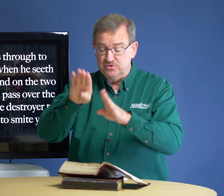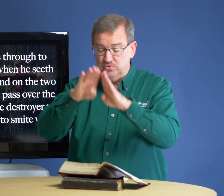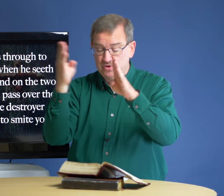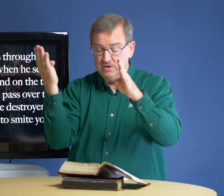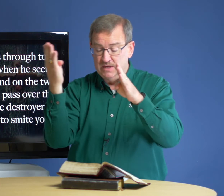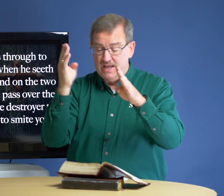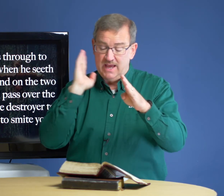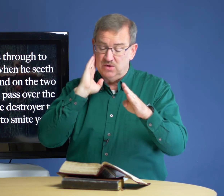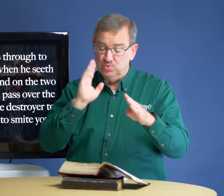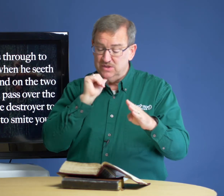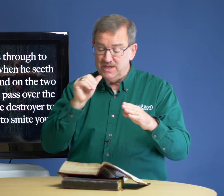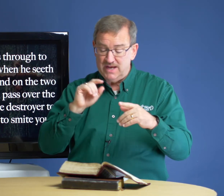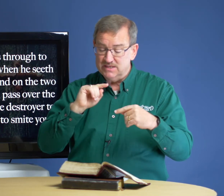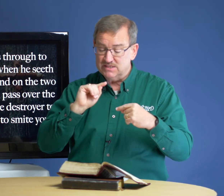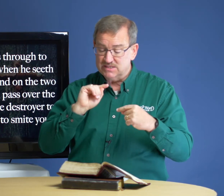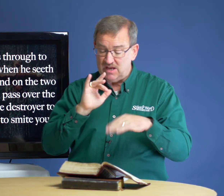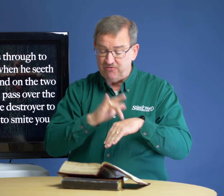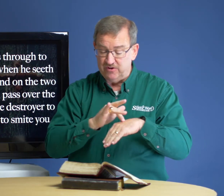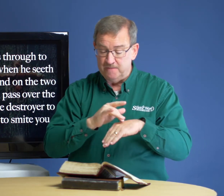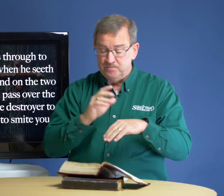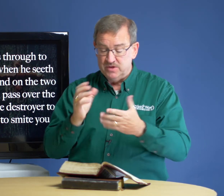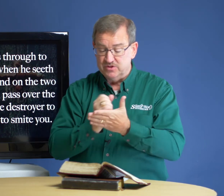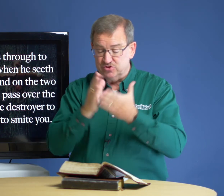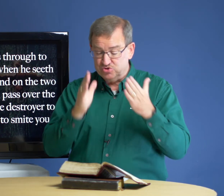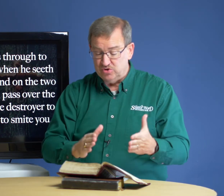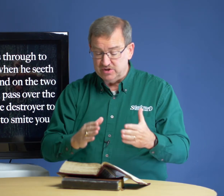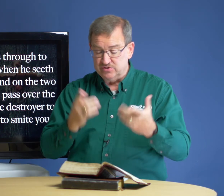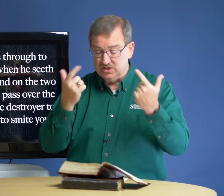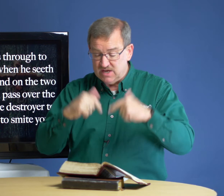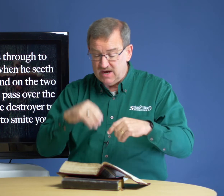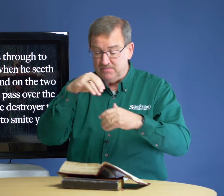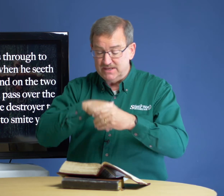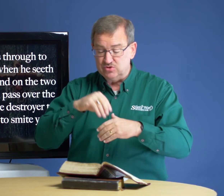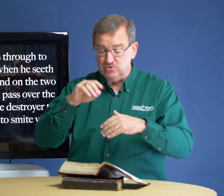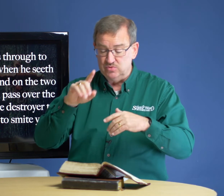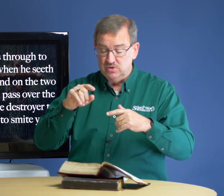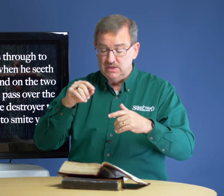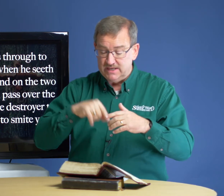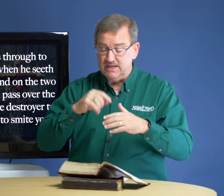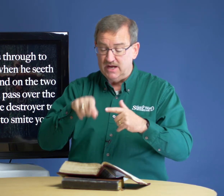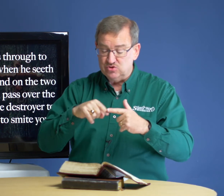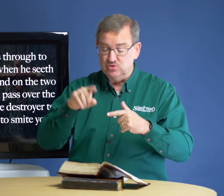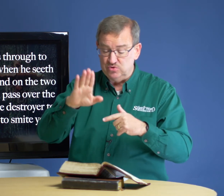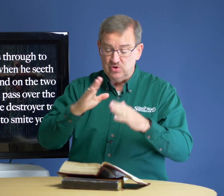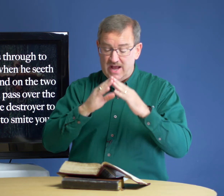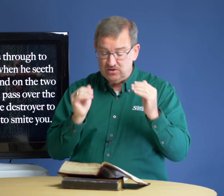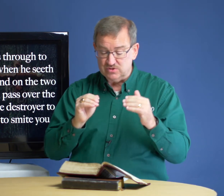door and will not suffer the destroyer to come into in unto your houses